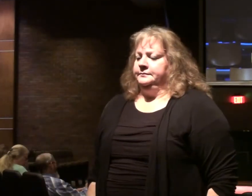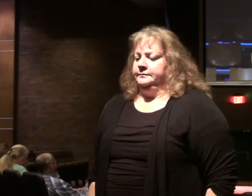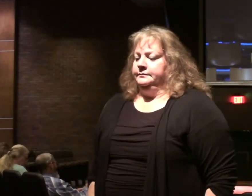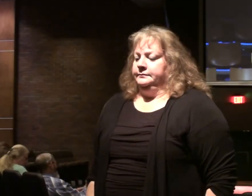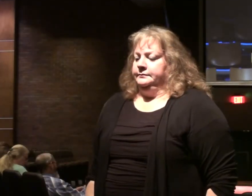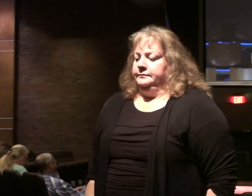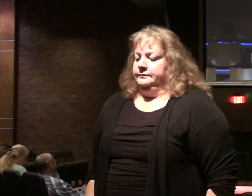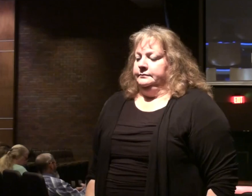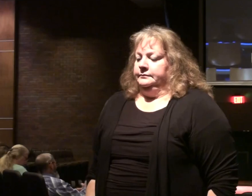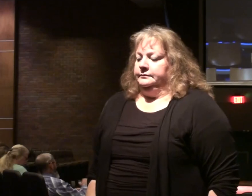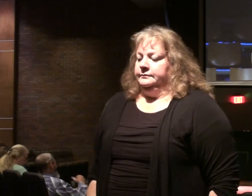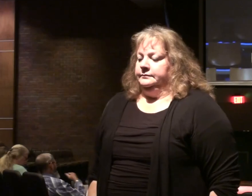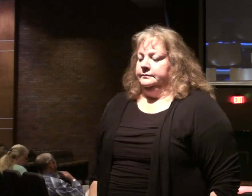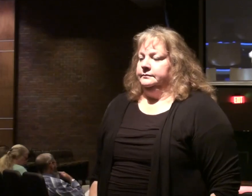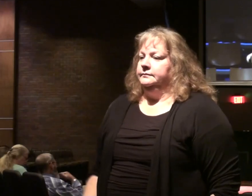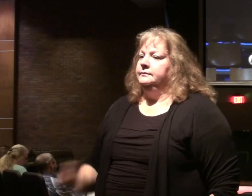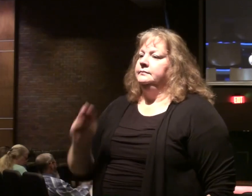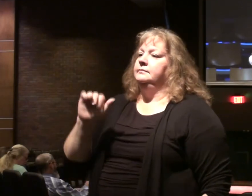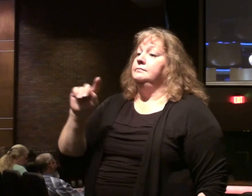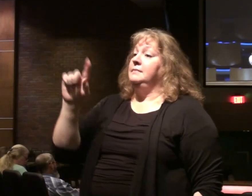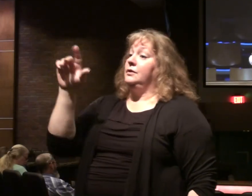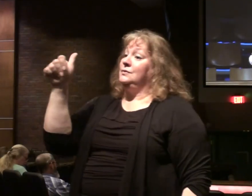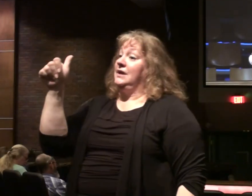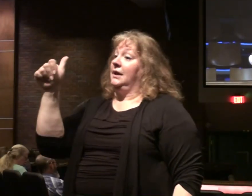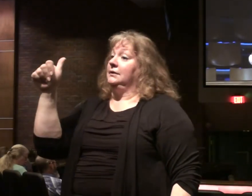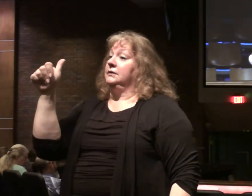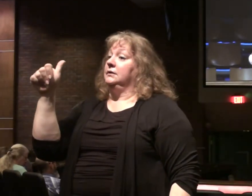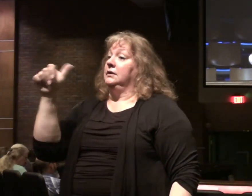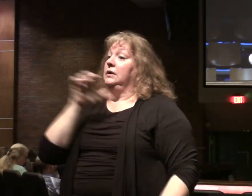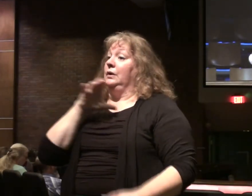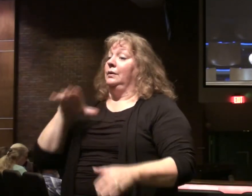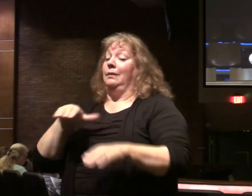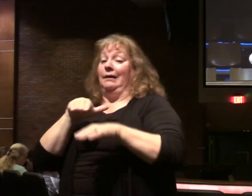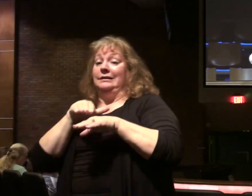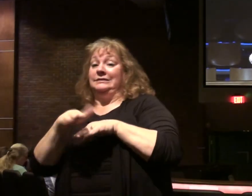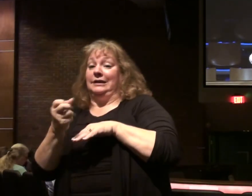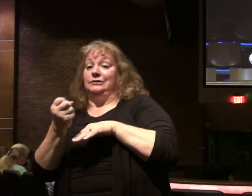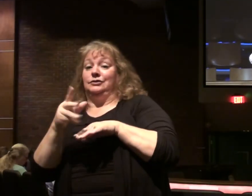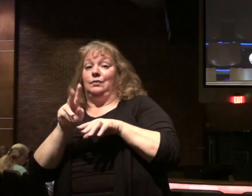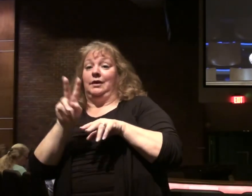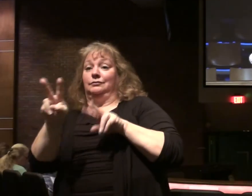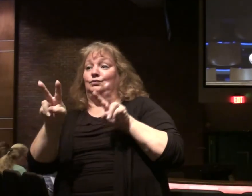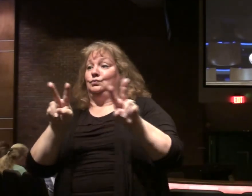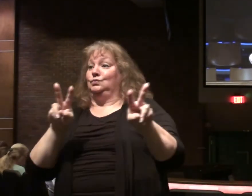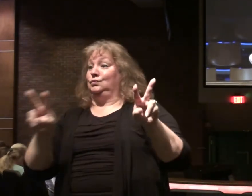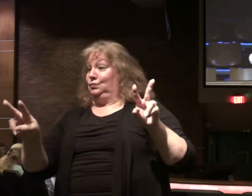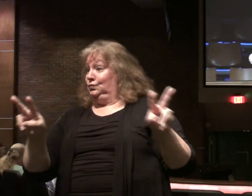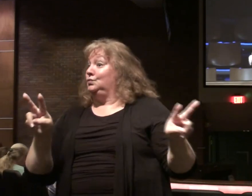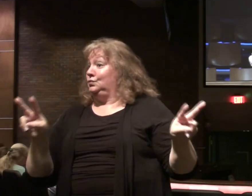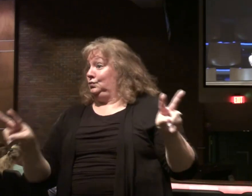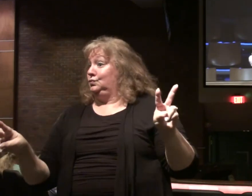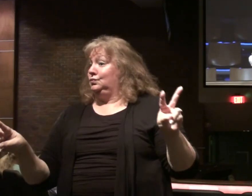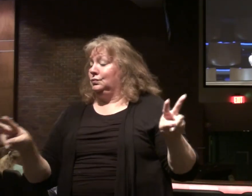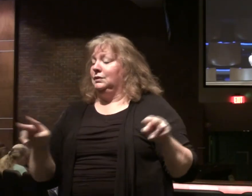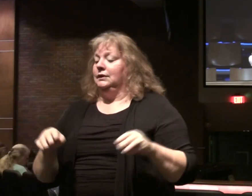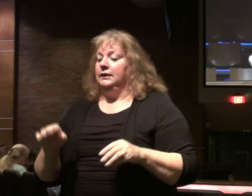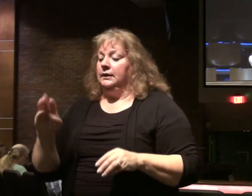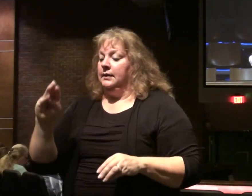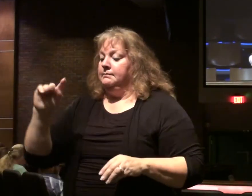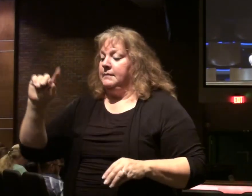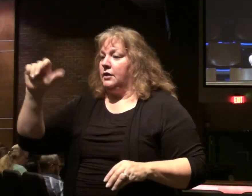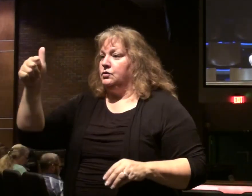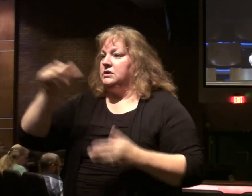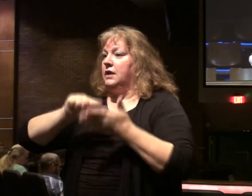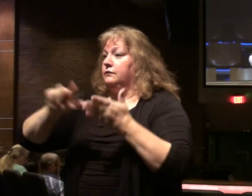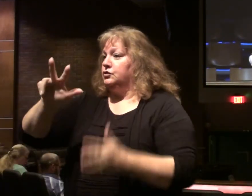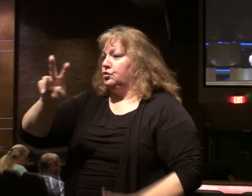But a similar truth. In Matthew 10, Christ is sending out the 12 to go minister. Let's pick up in Matthew 10,